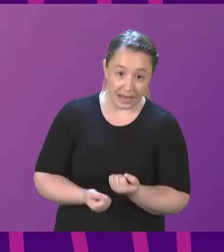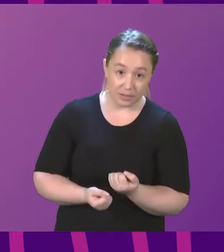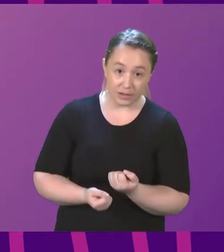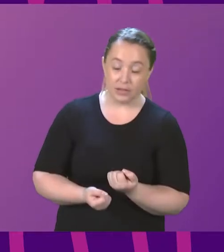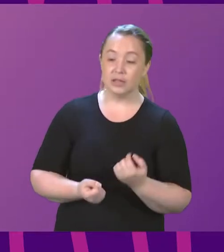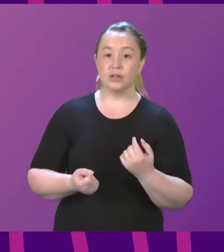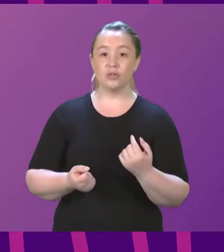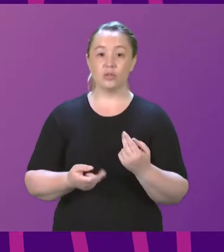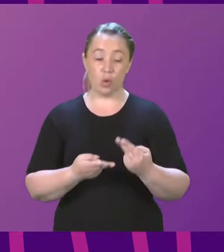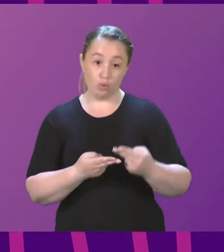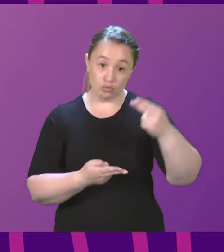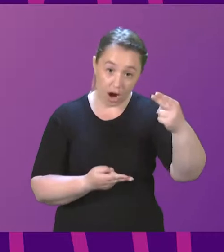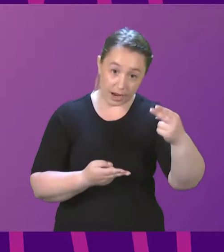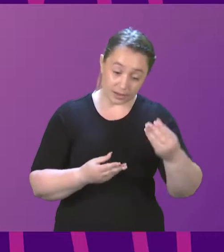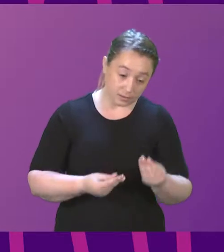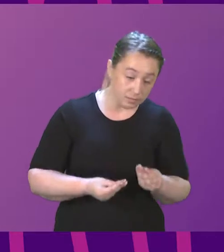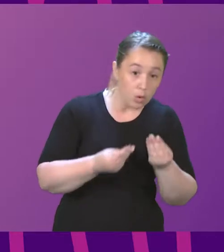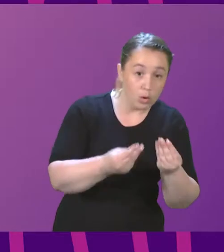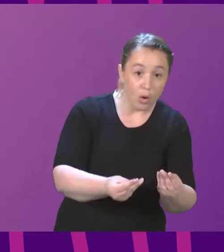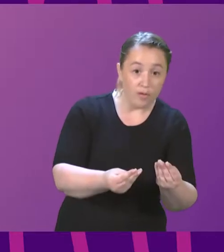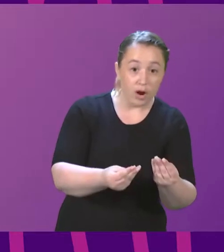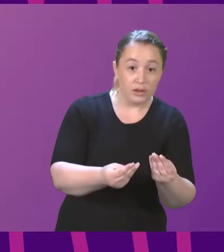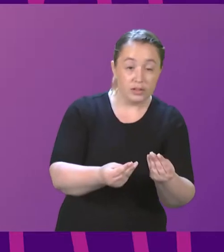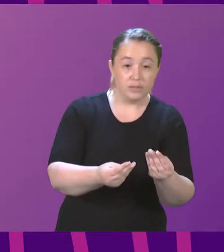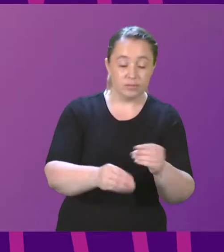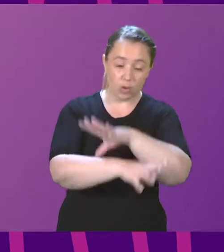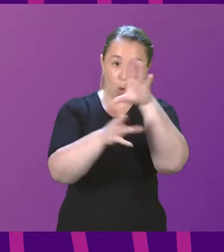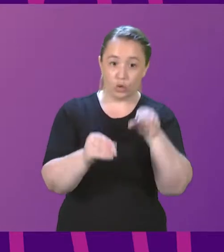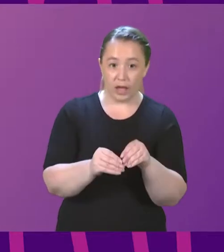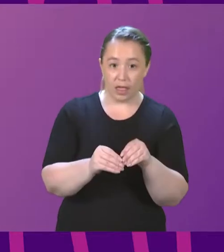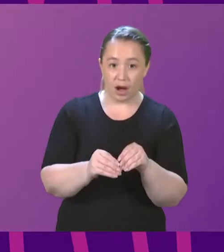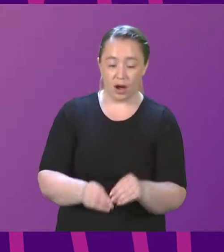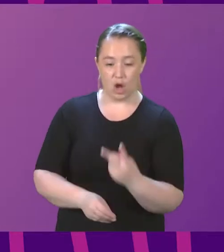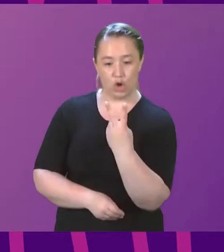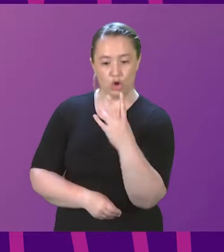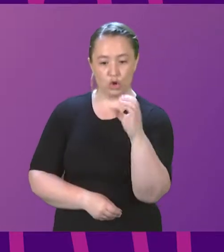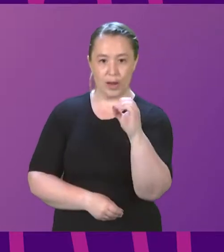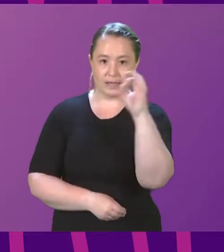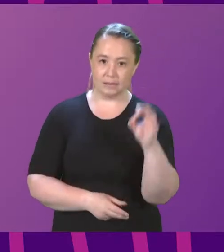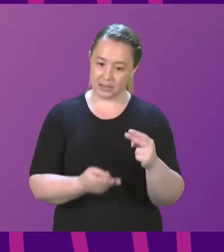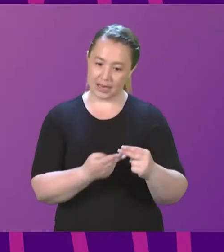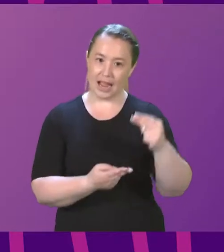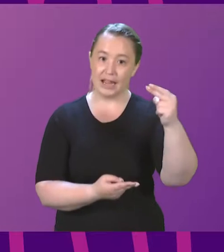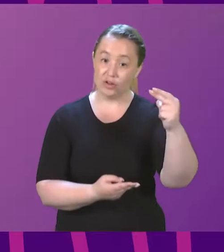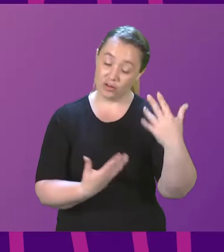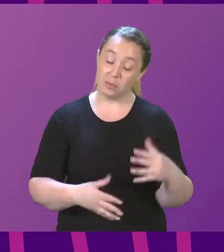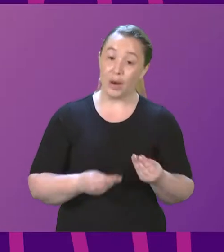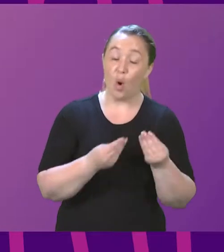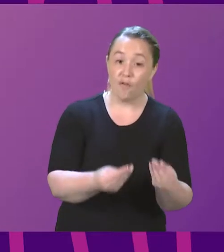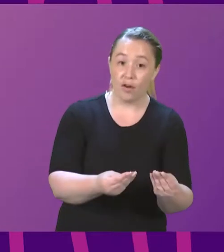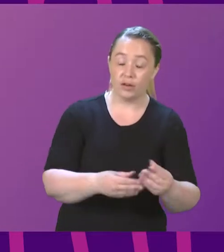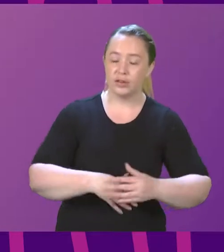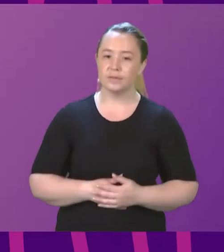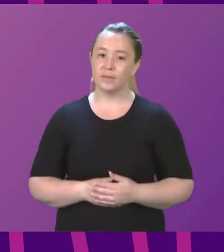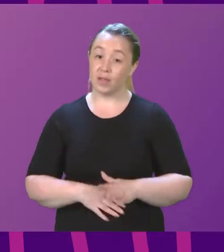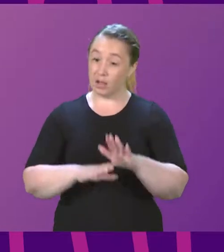a rise, which I mentioned in my previous answer, the total of which amounts to a 20% increase. And I would say, as well,